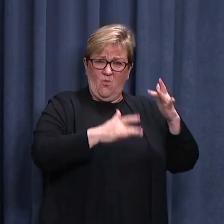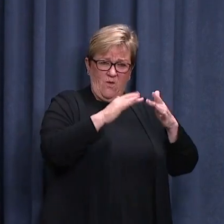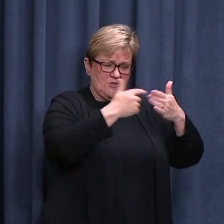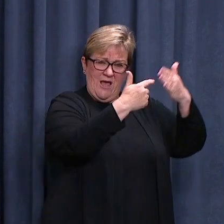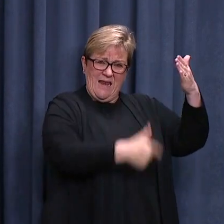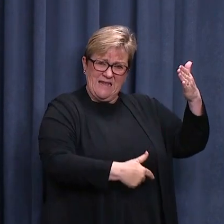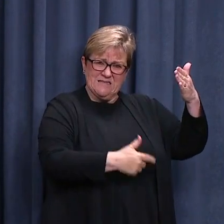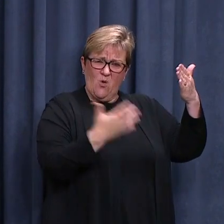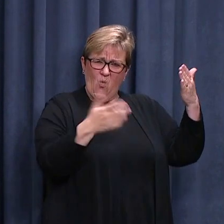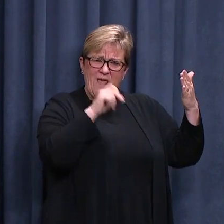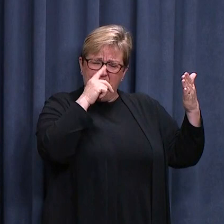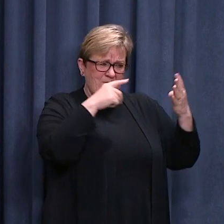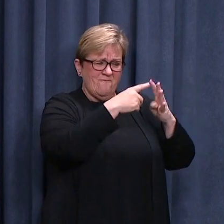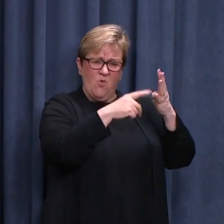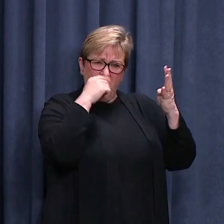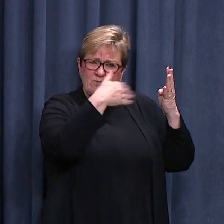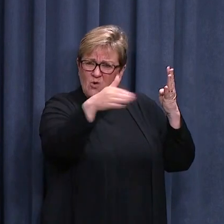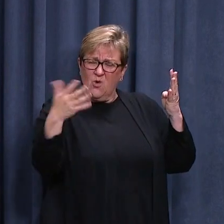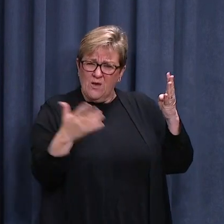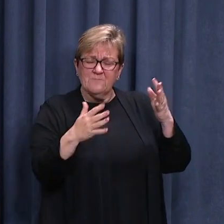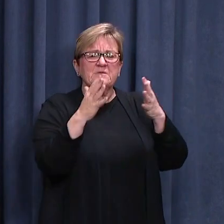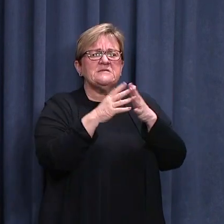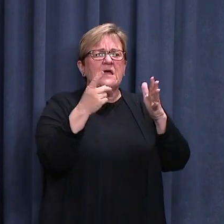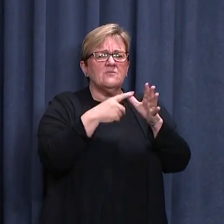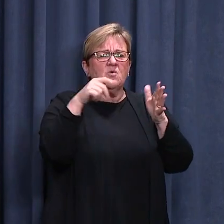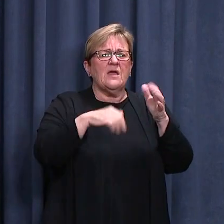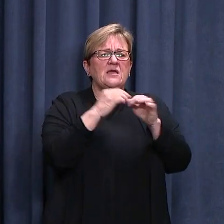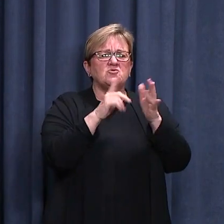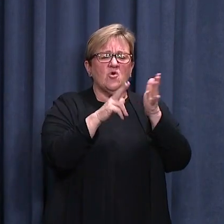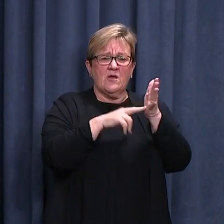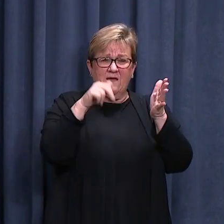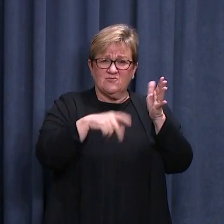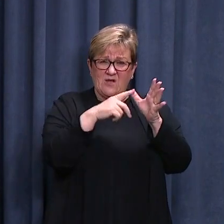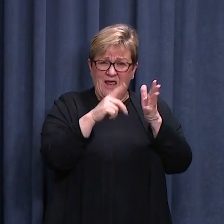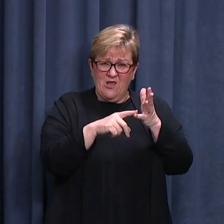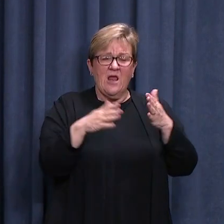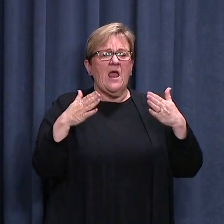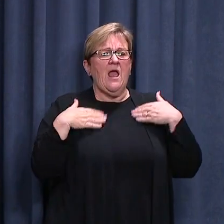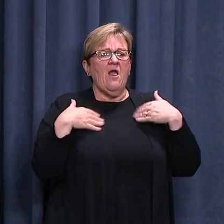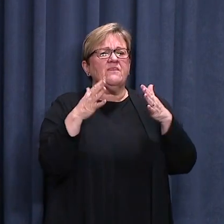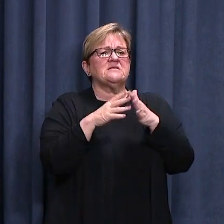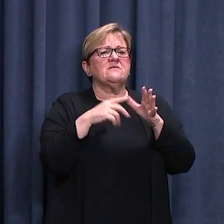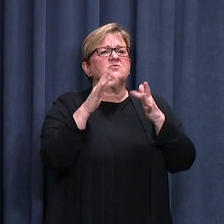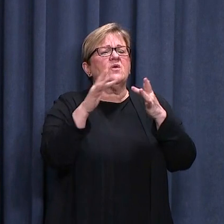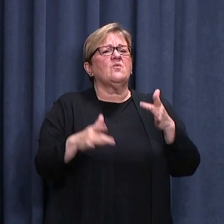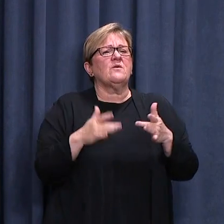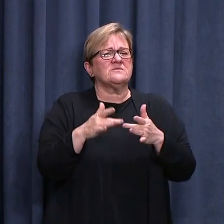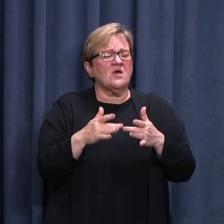listed online. They can be found at wa.gov.au and the HealthyWA website.